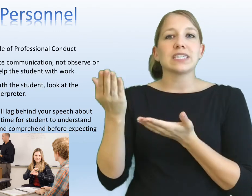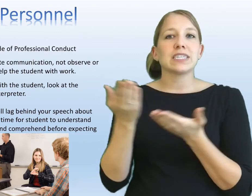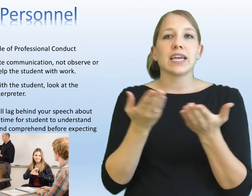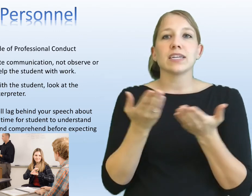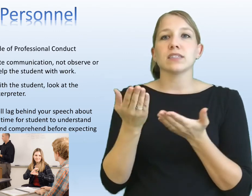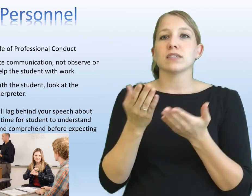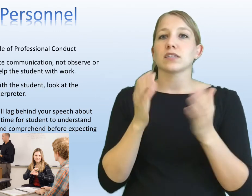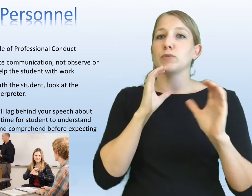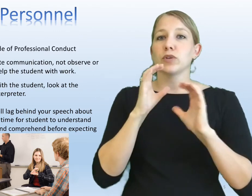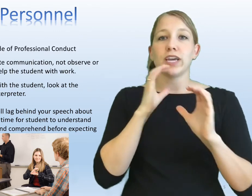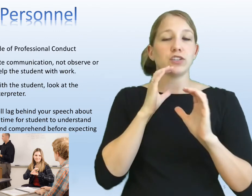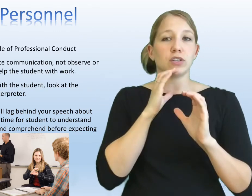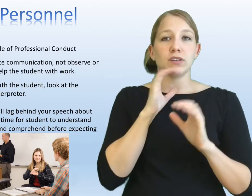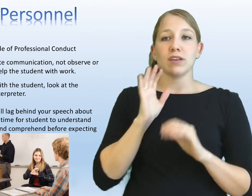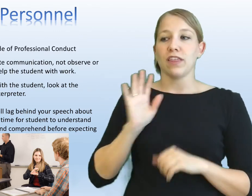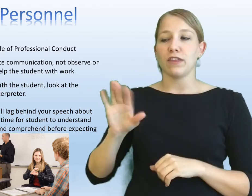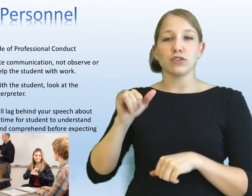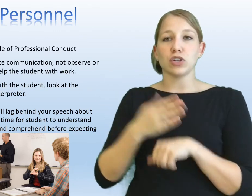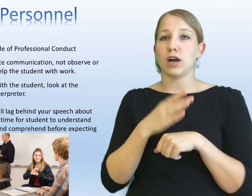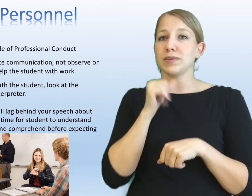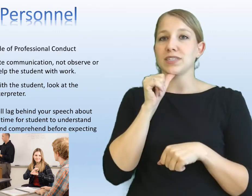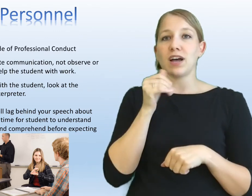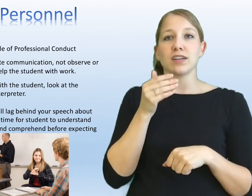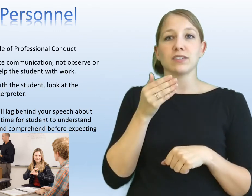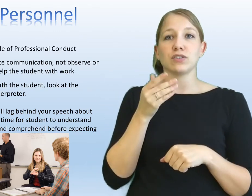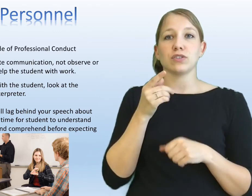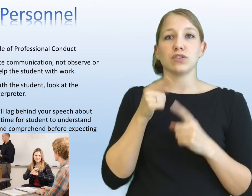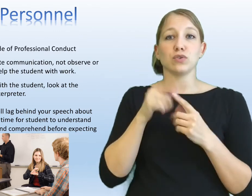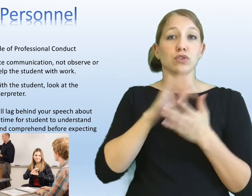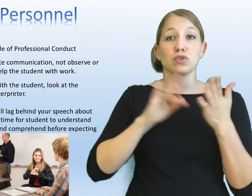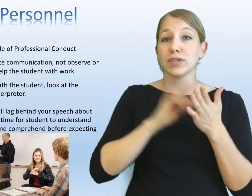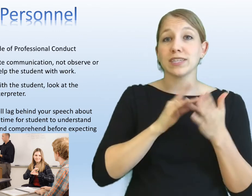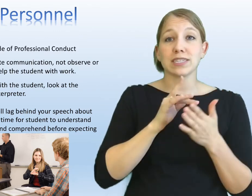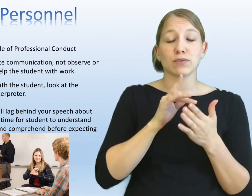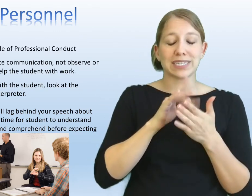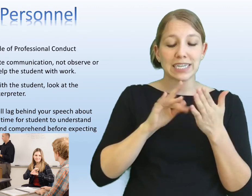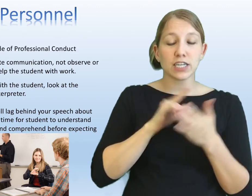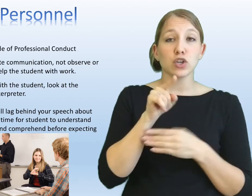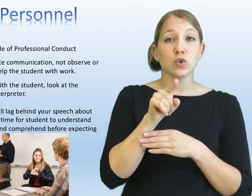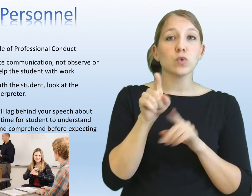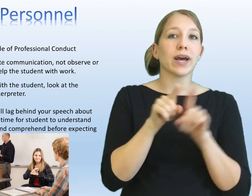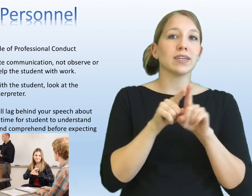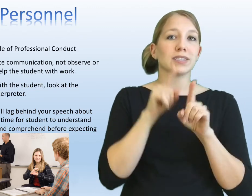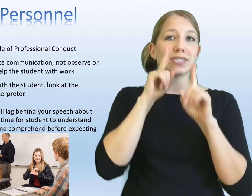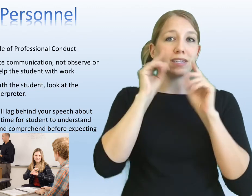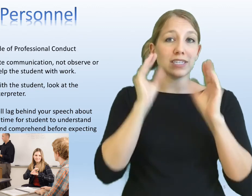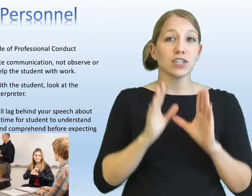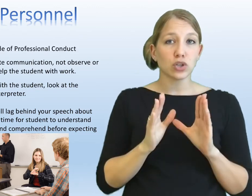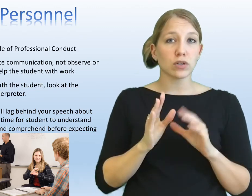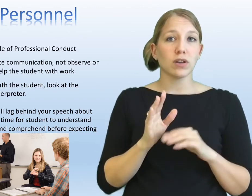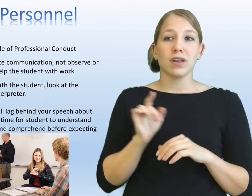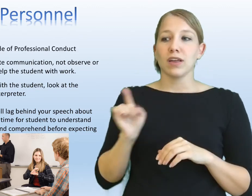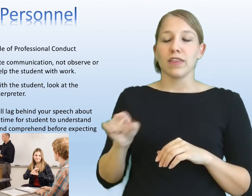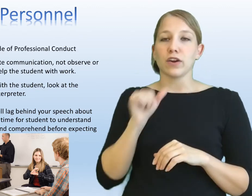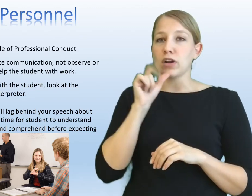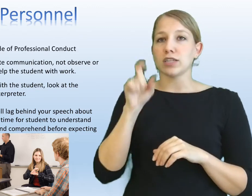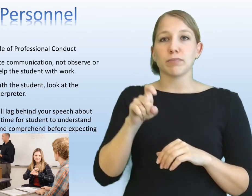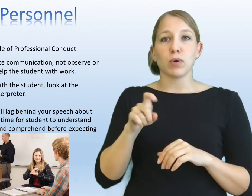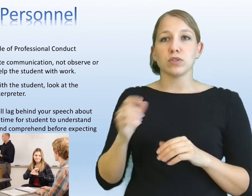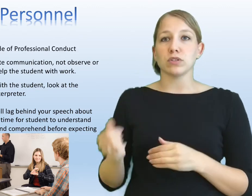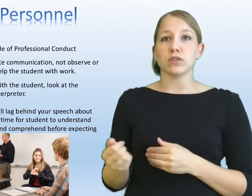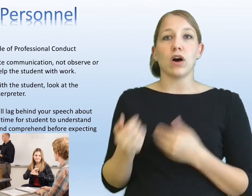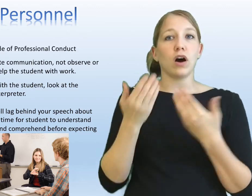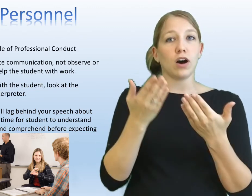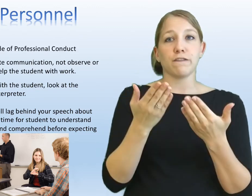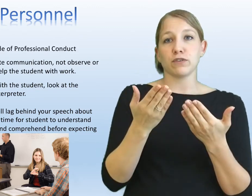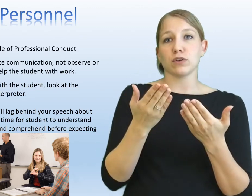facilitate communication. Their job is not to critique you as the teacher. They are not